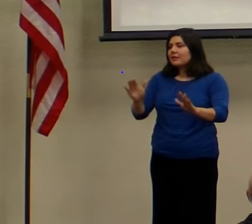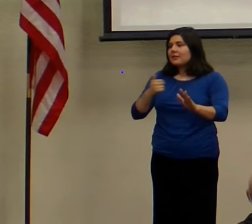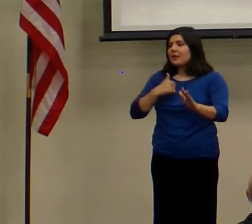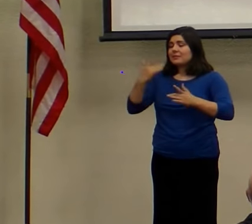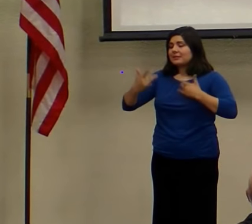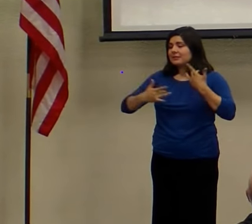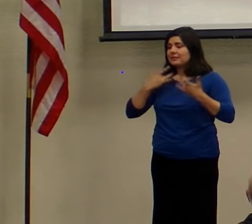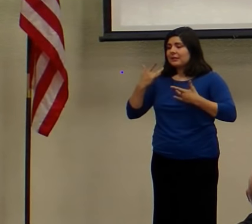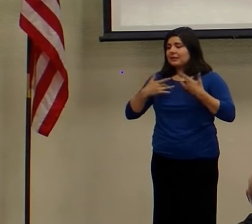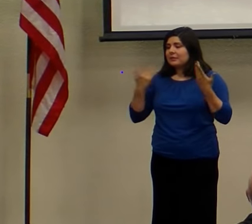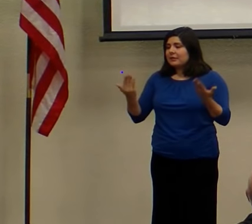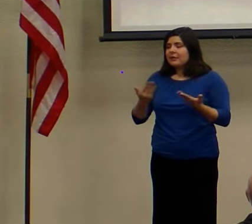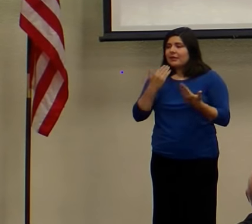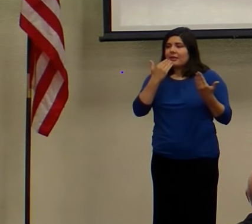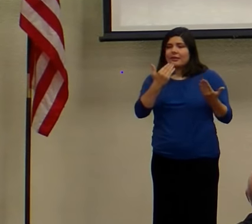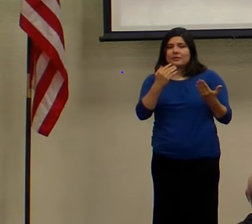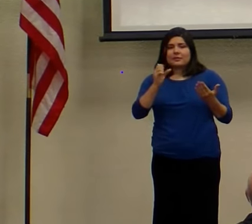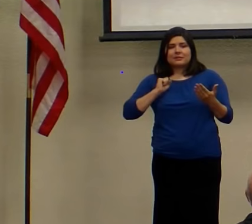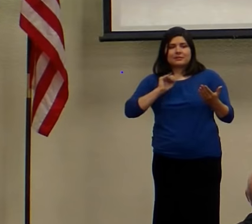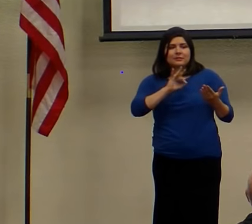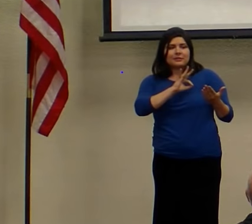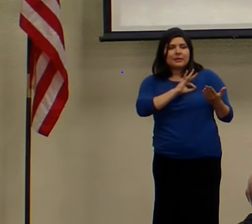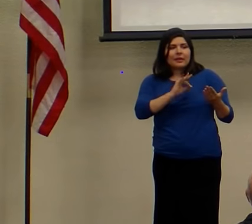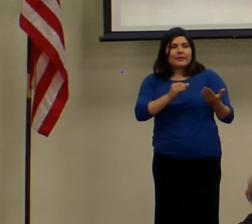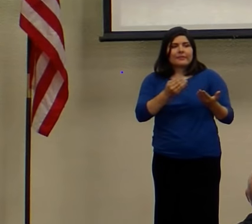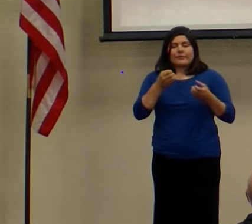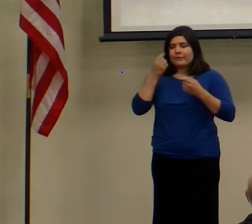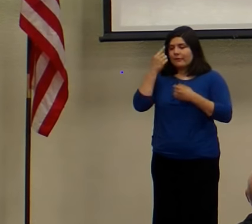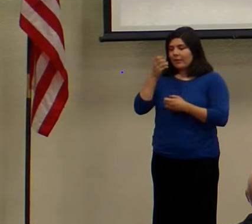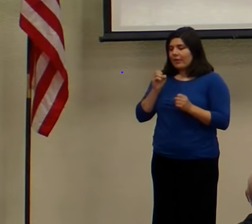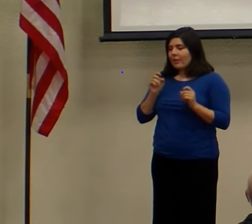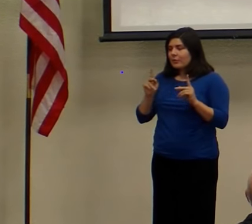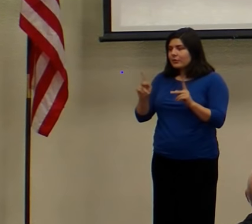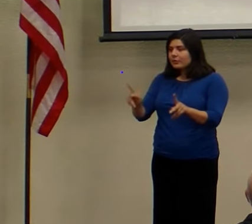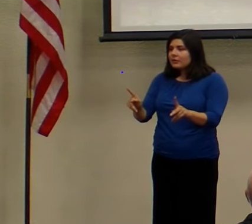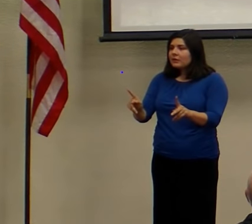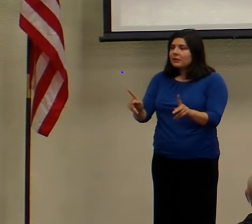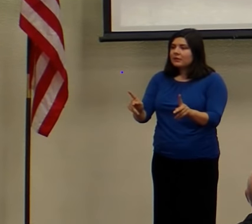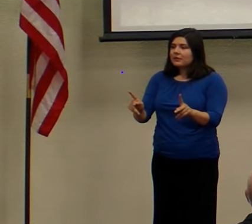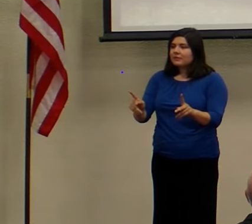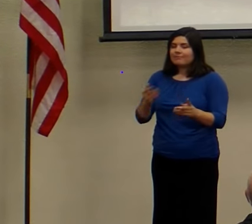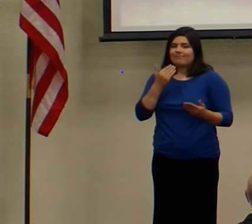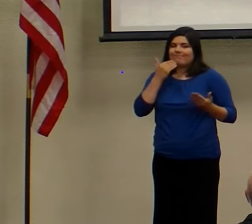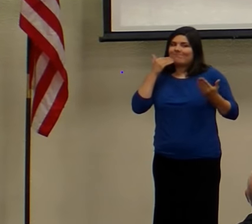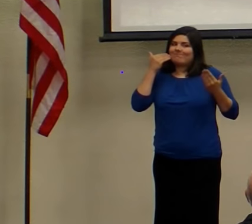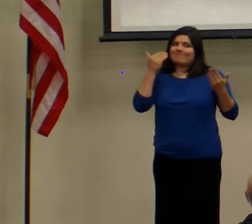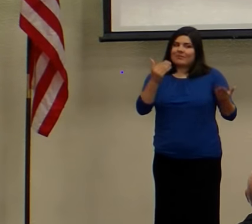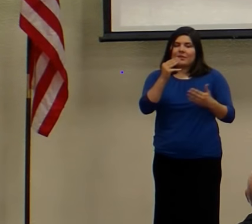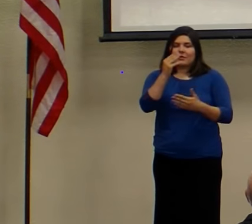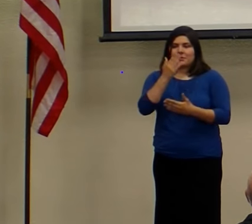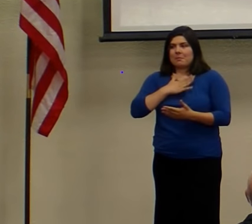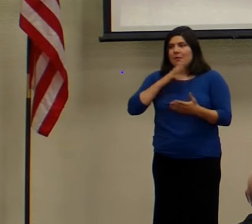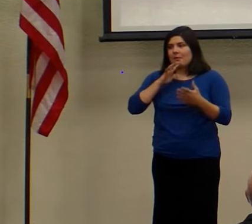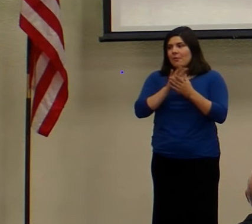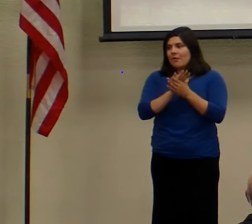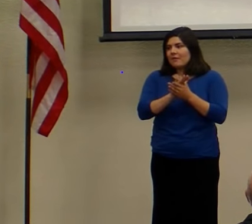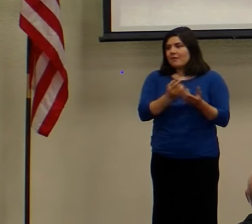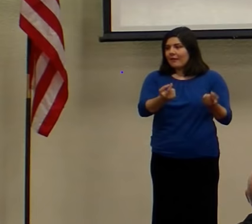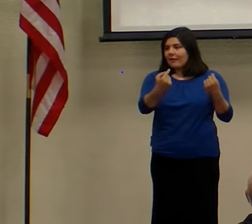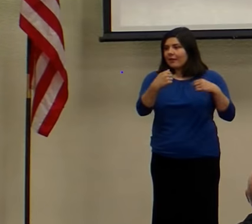excited to be here. Thank you to the faculty and staff for this opportunity. Huge thank you to Megan for being here today.